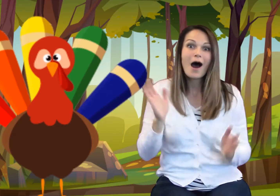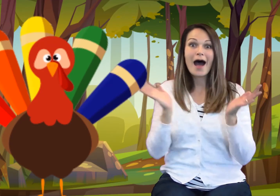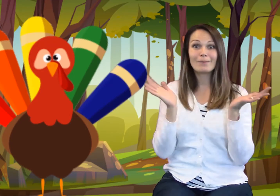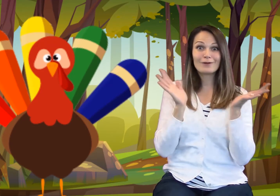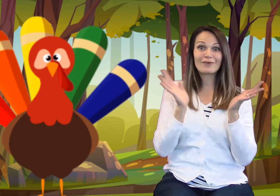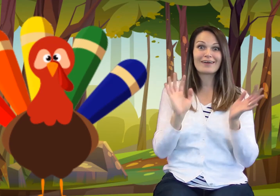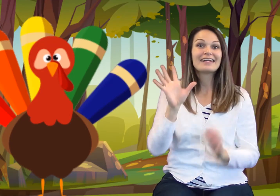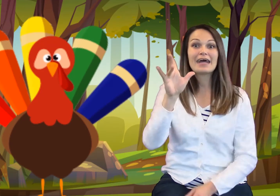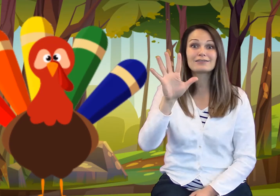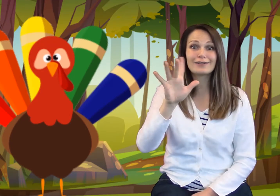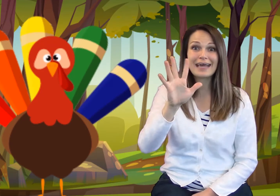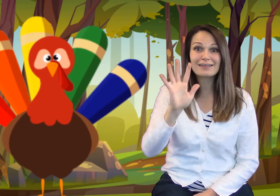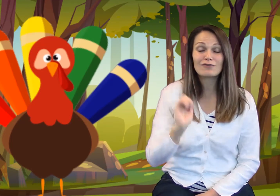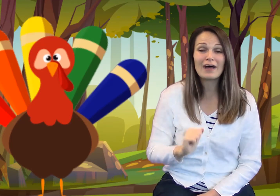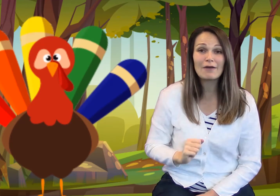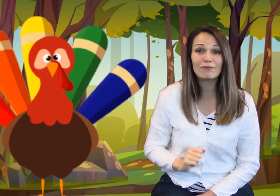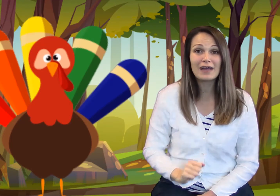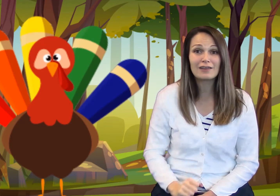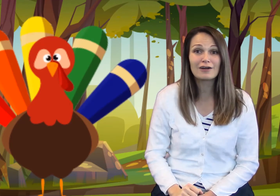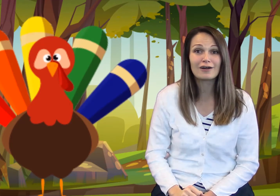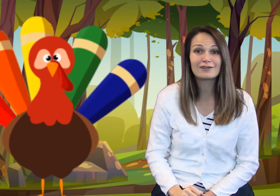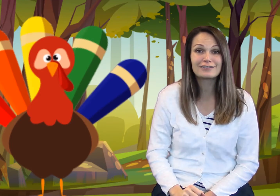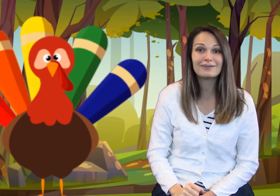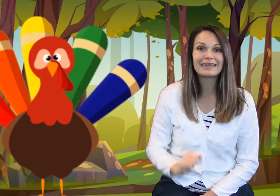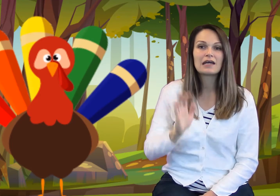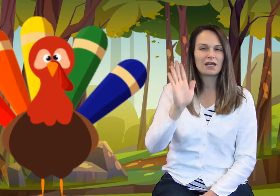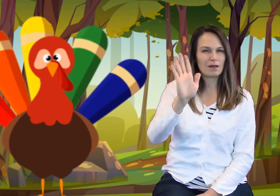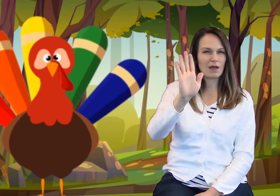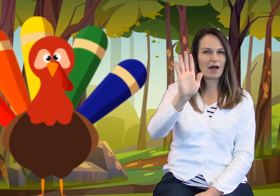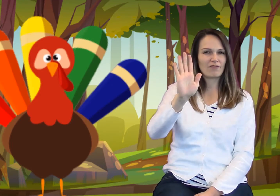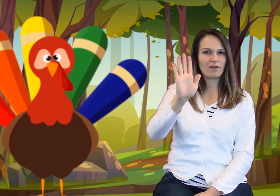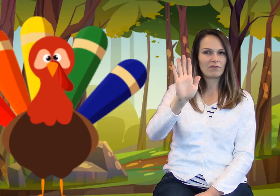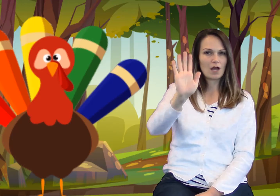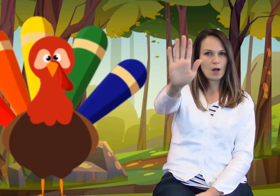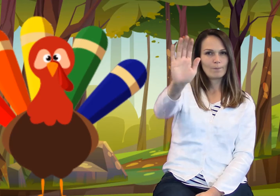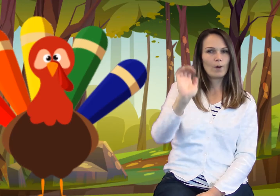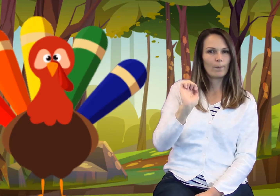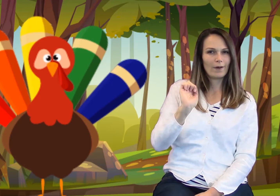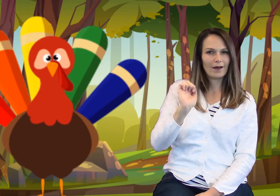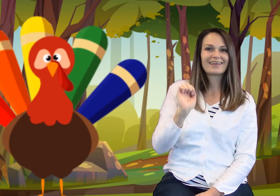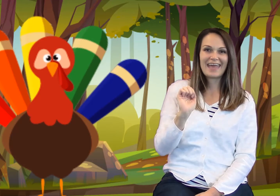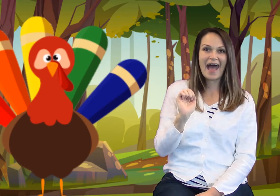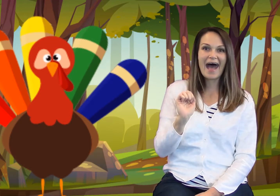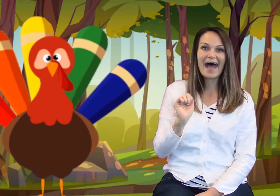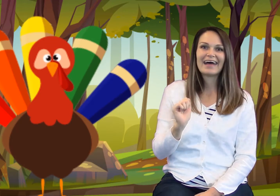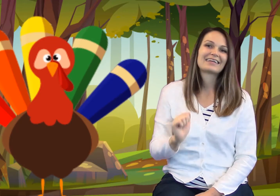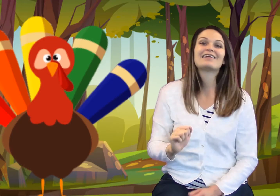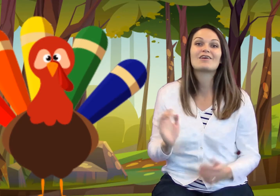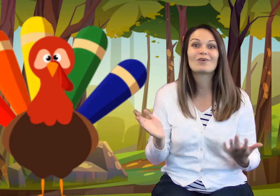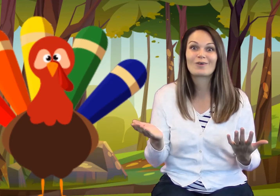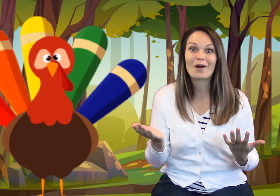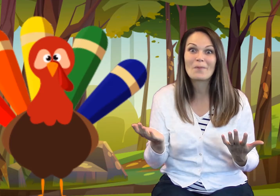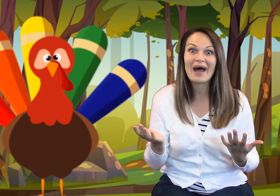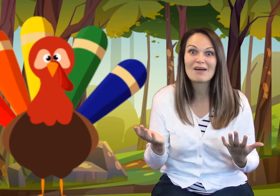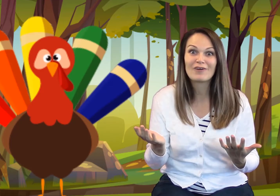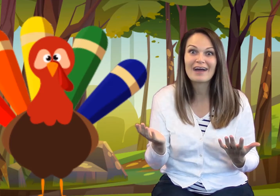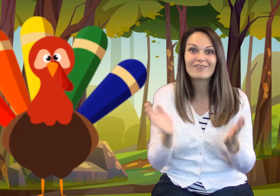A blue feather! Now Turkey has five feathers. Good. Can you give me a high five? Boop. Yeah? Can you give your grown-up a high five?